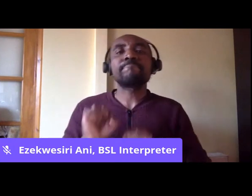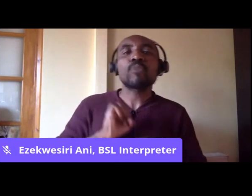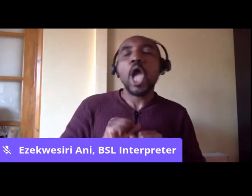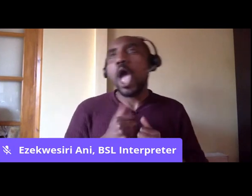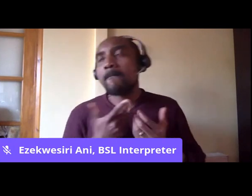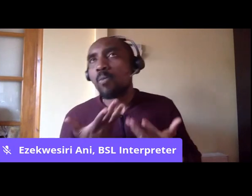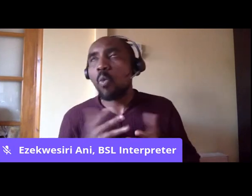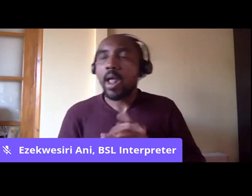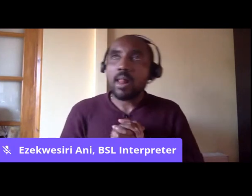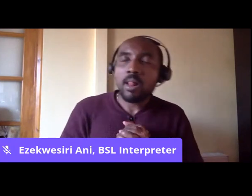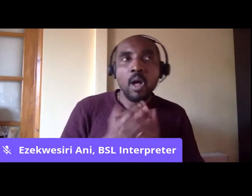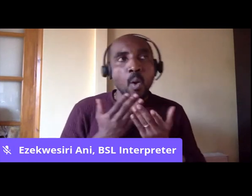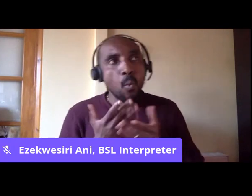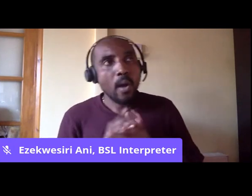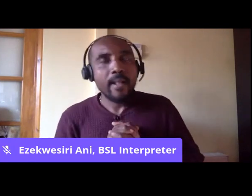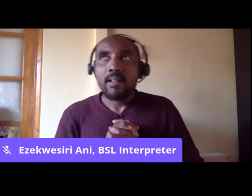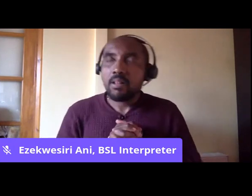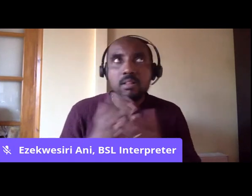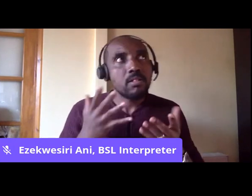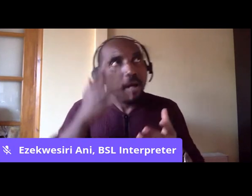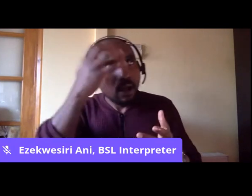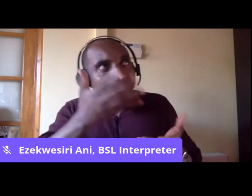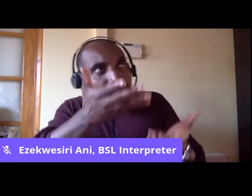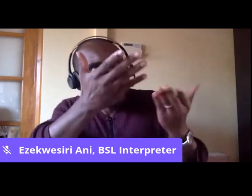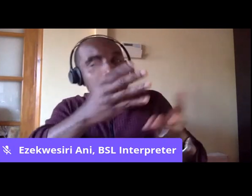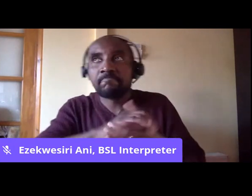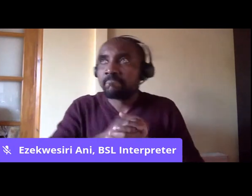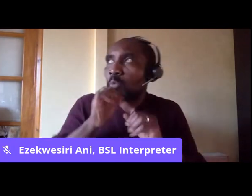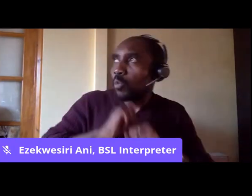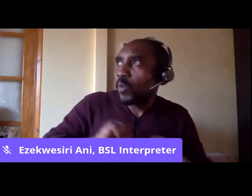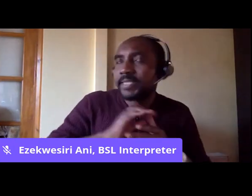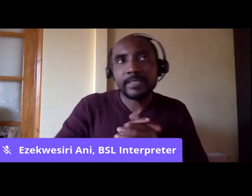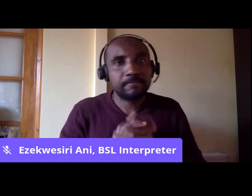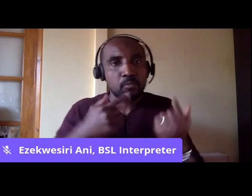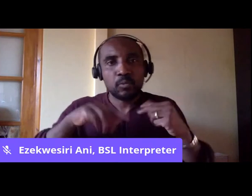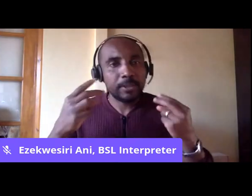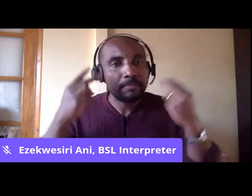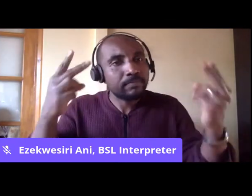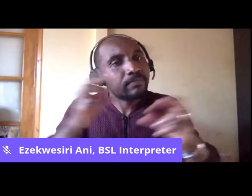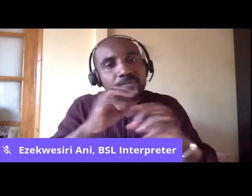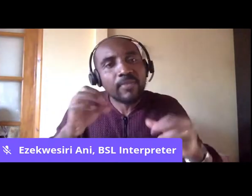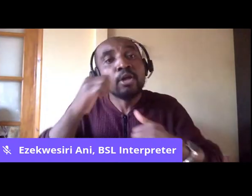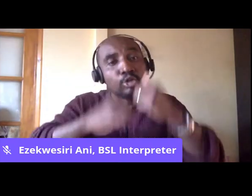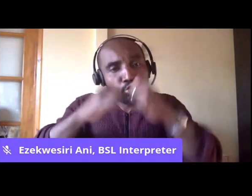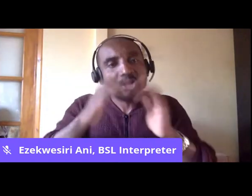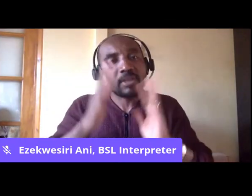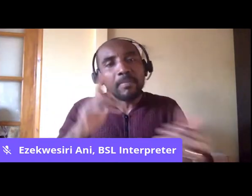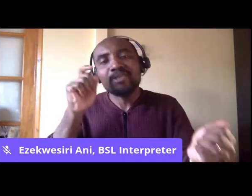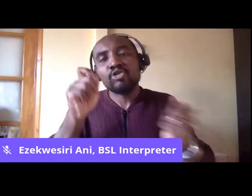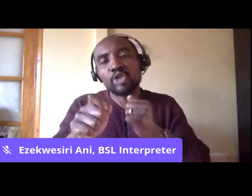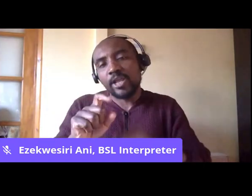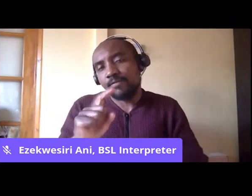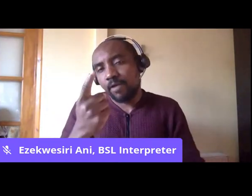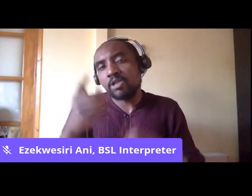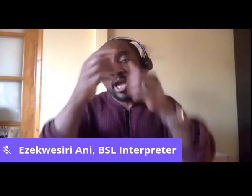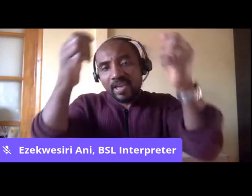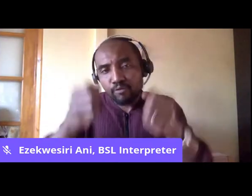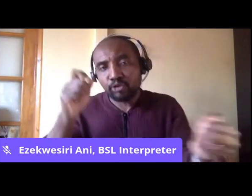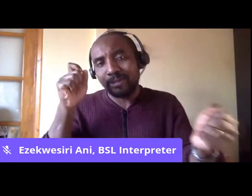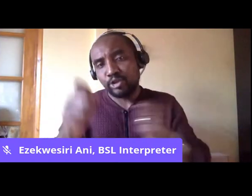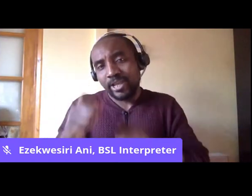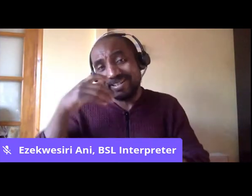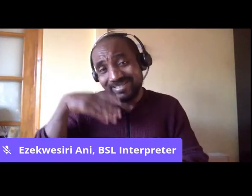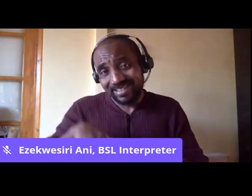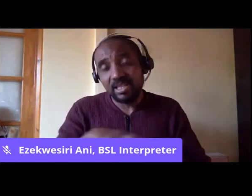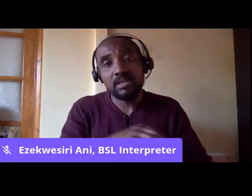letting bureaucratic inaction mean that nothing really changes structurally, is in its way just as bad and perhaps